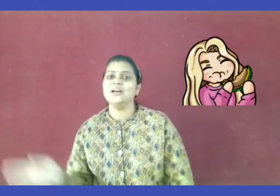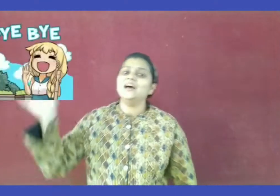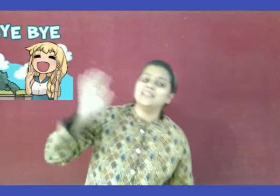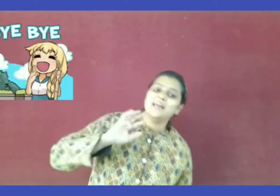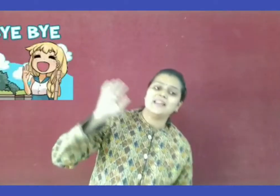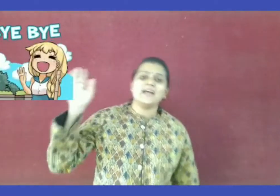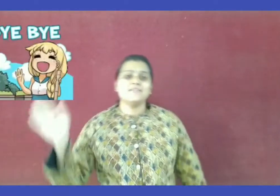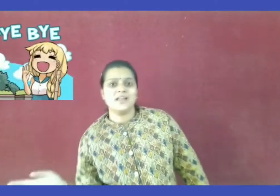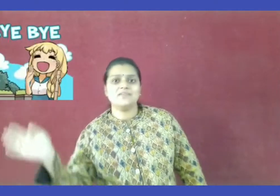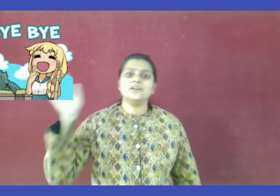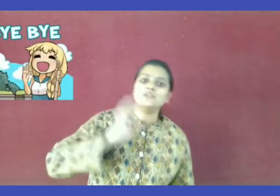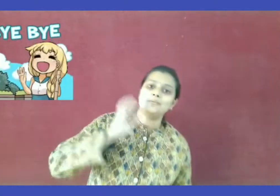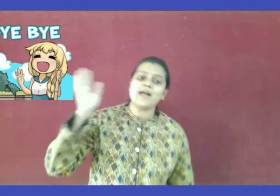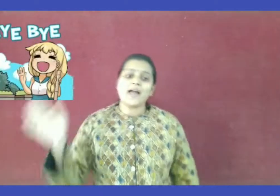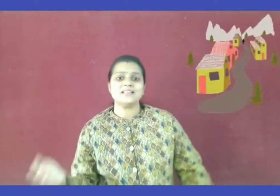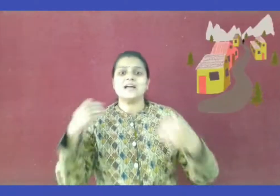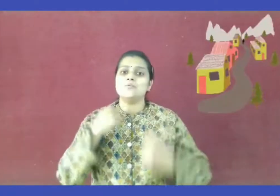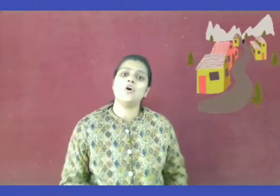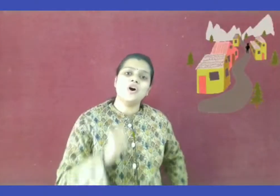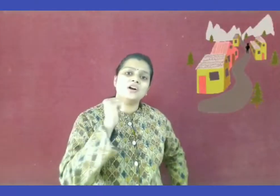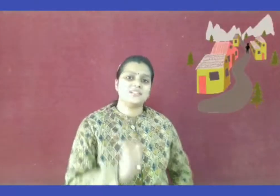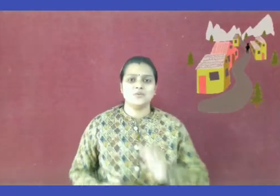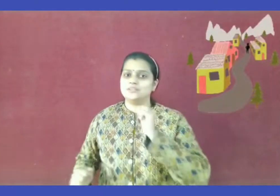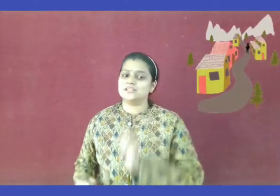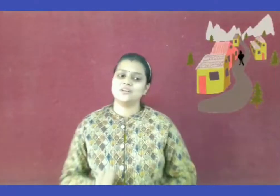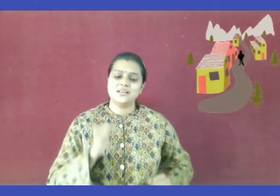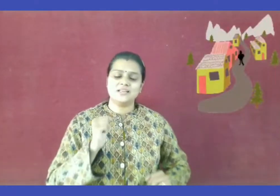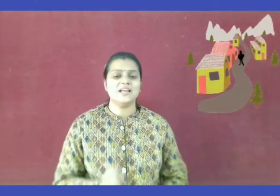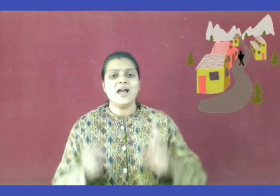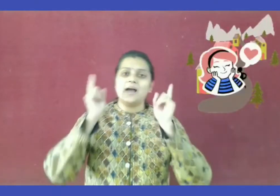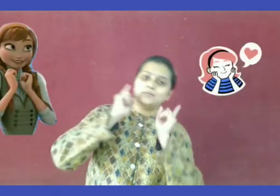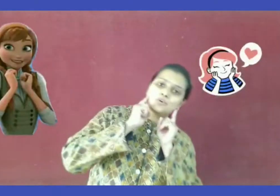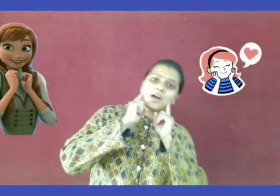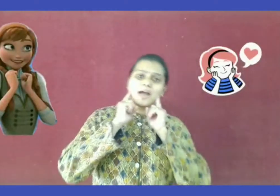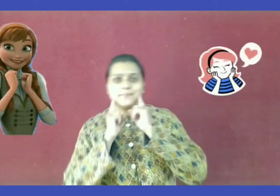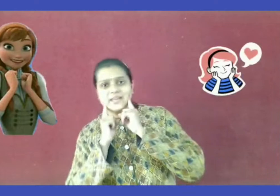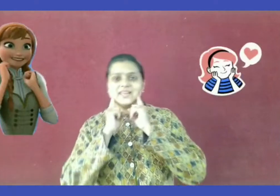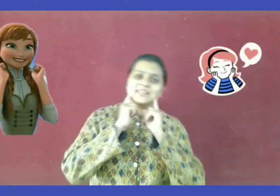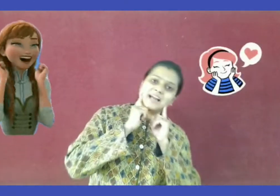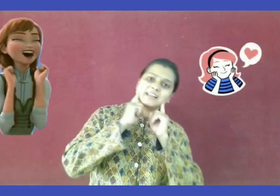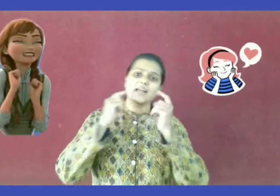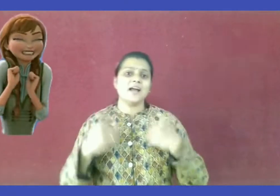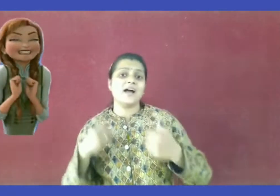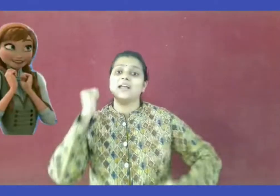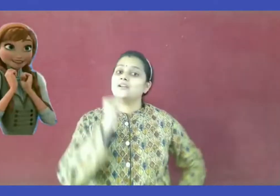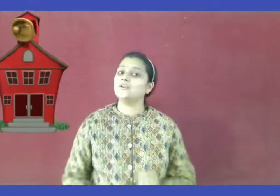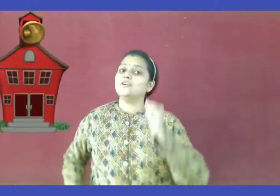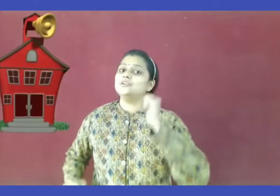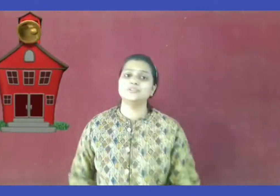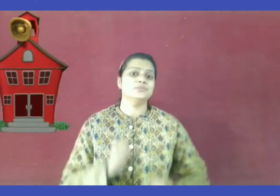Then I wave a goodbye as I walk out the streets. I am so happy that can I go to